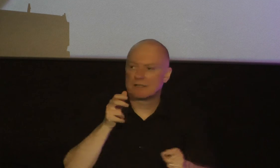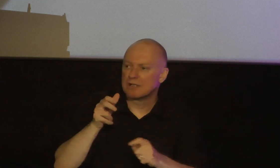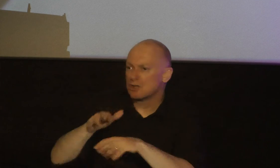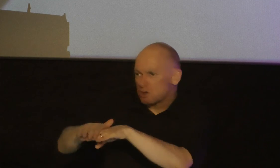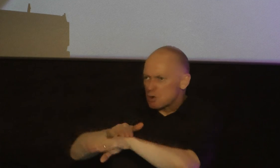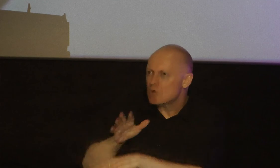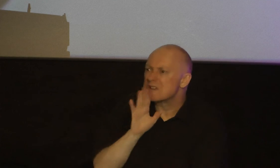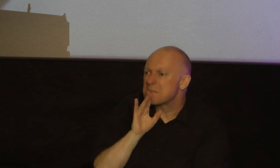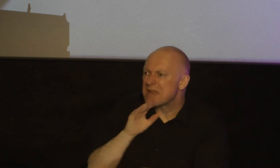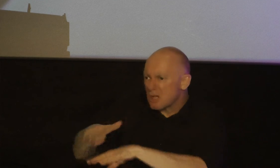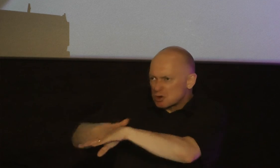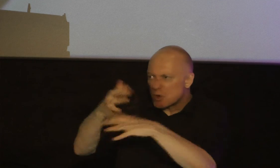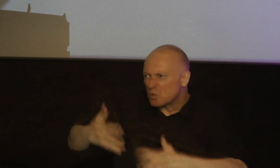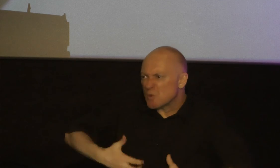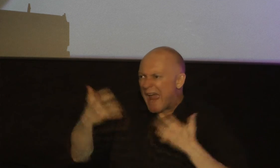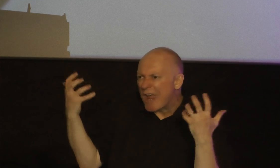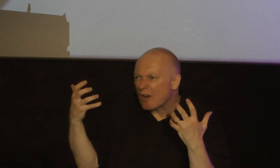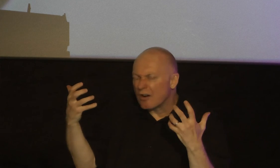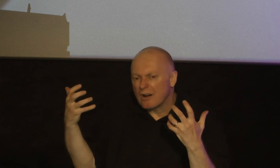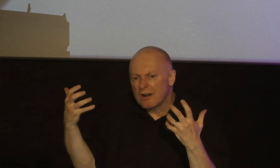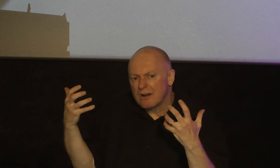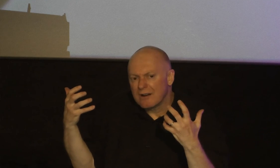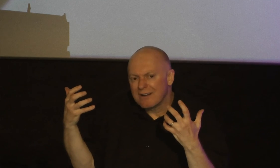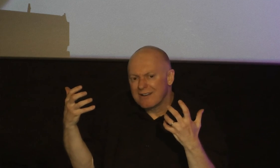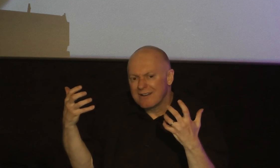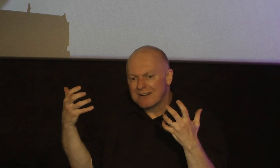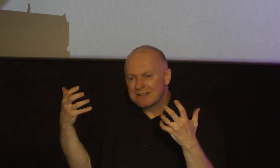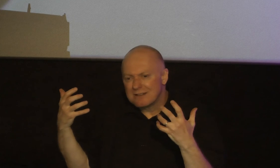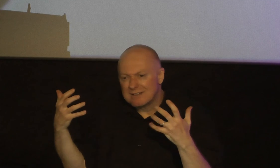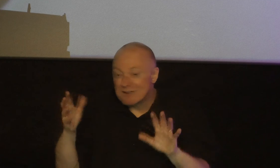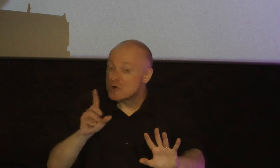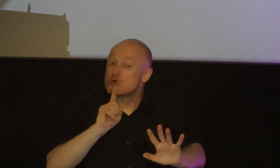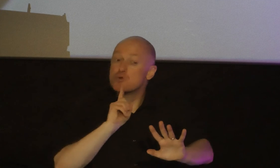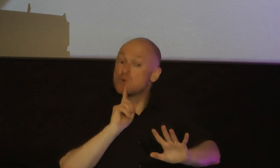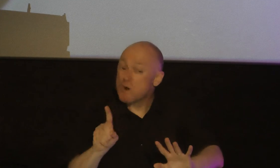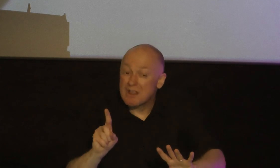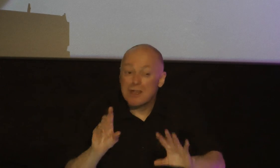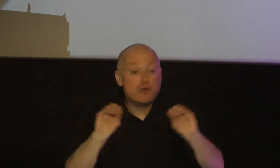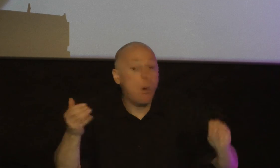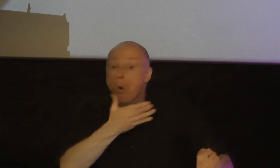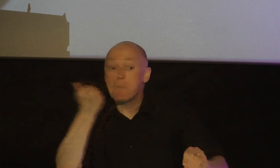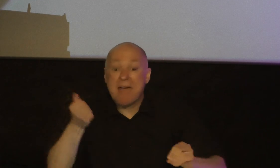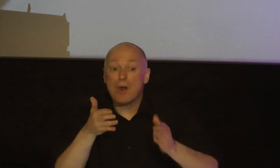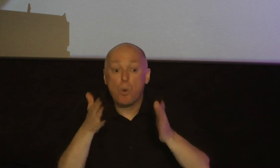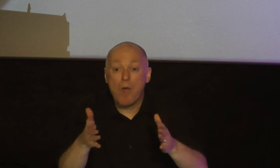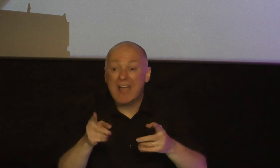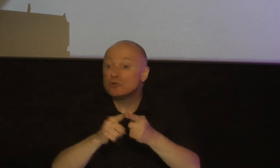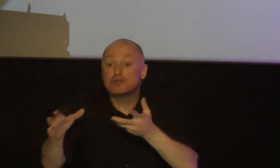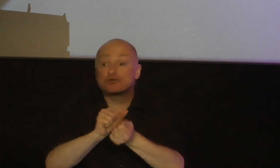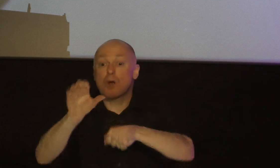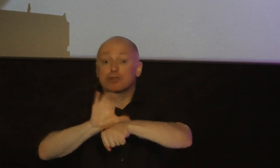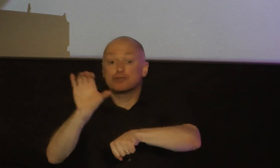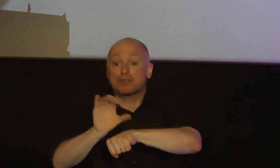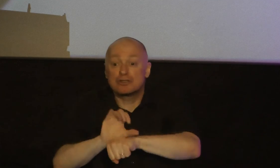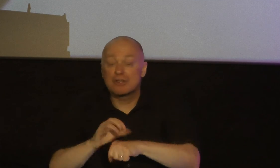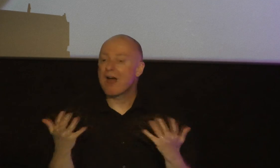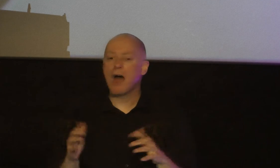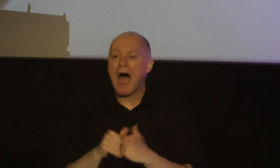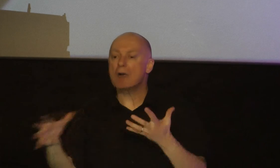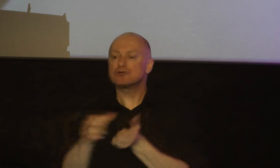slow to anger there's really no better way to destroy a church and to hinder the work of God in